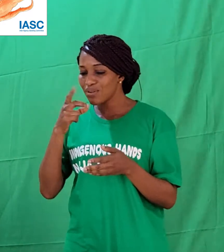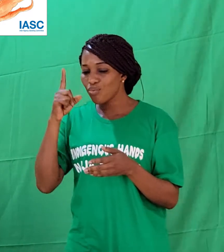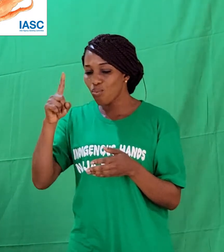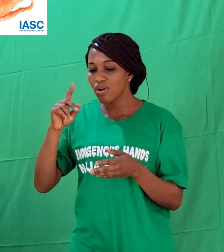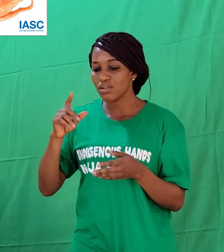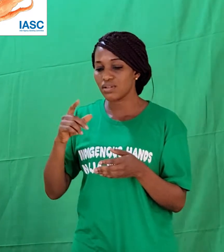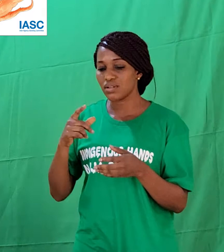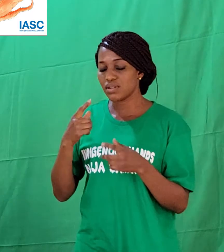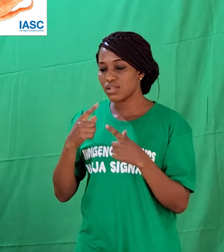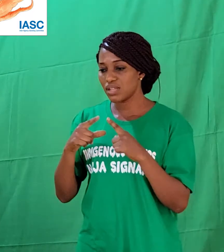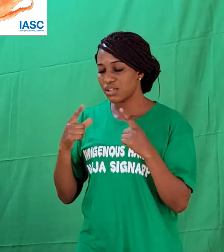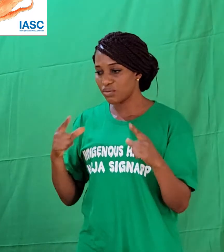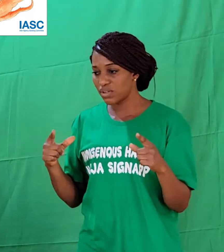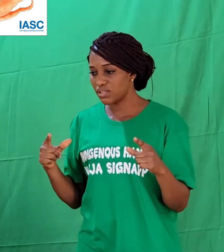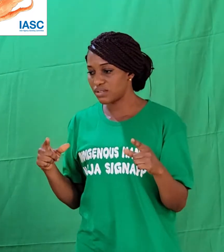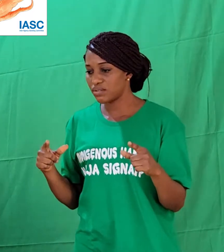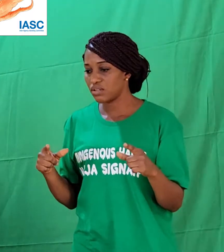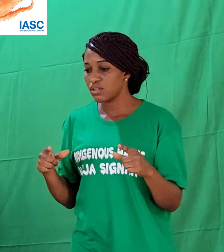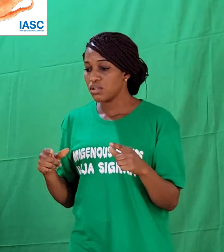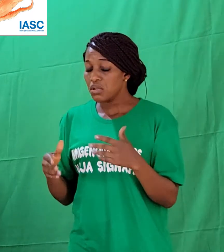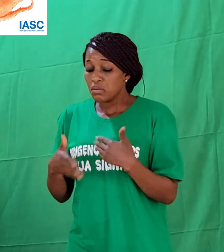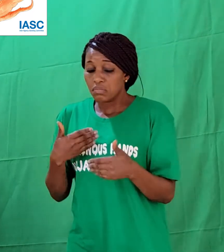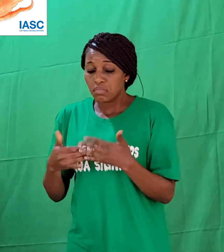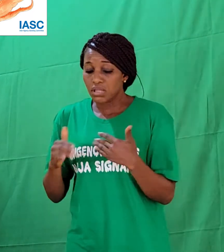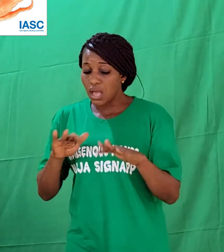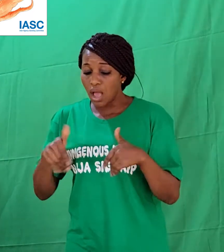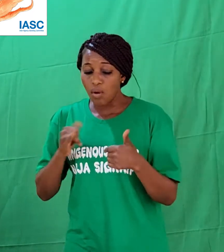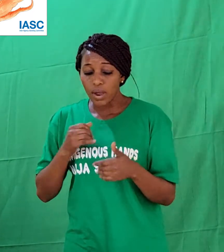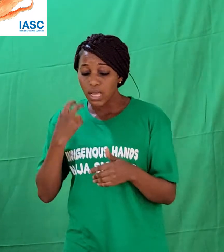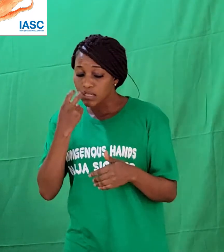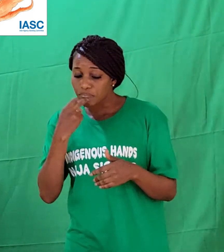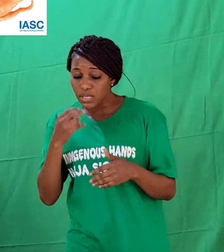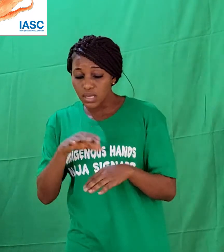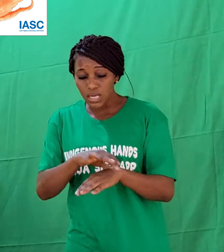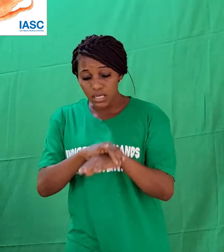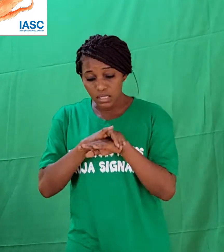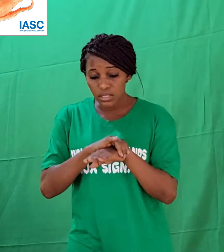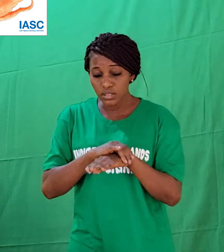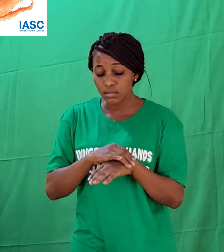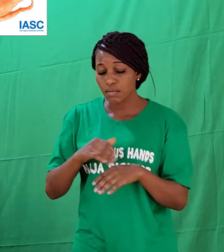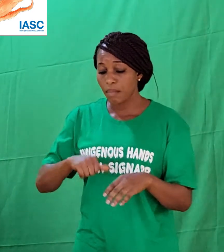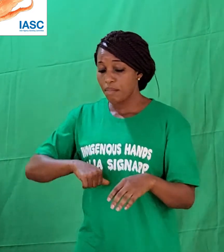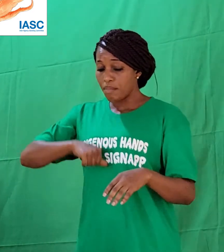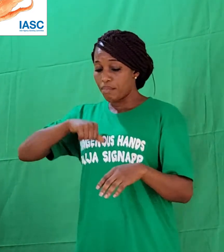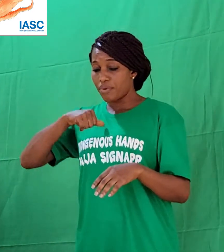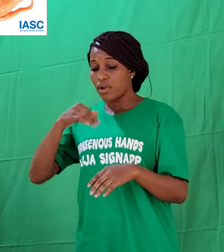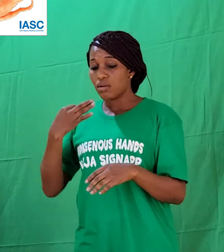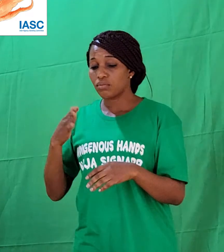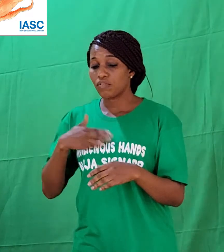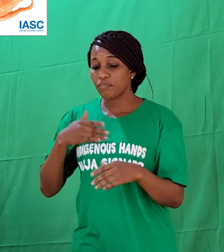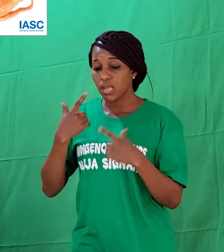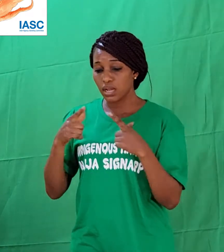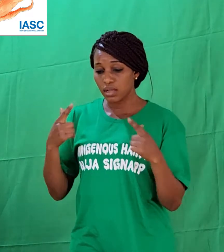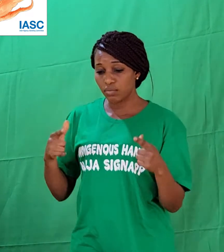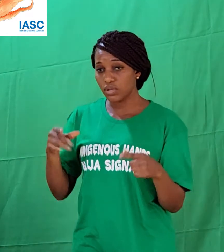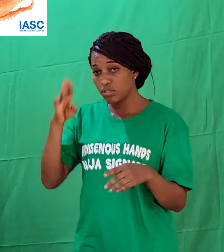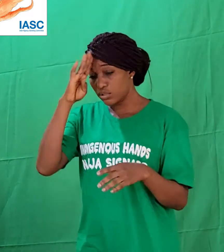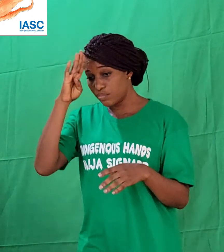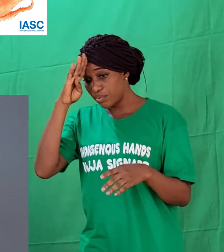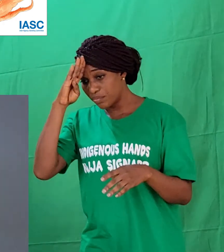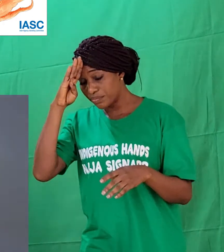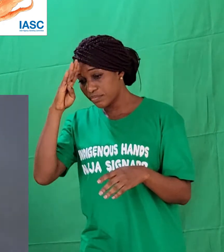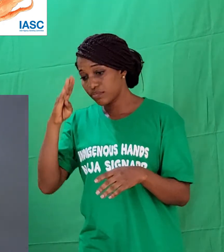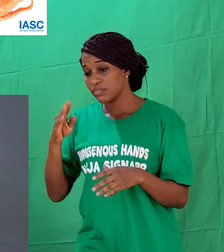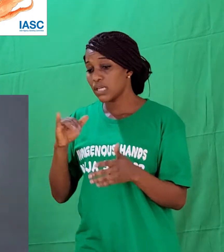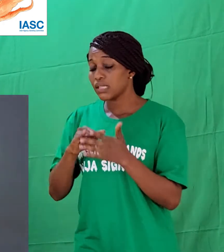It doesn't matter how I speak English. I am proud of my language and I speak it. And I want my children to speak it. And that is